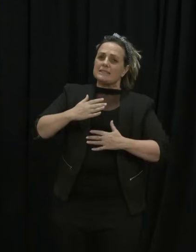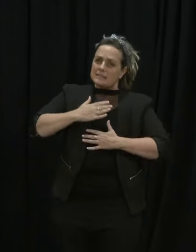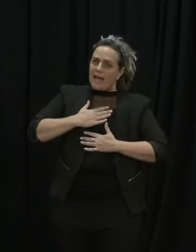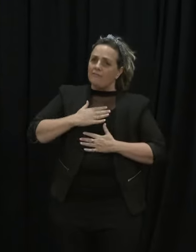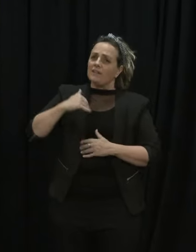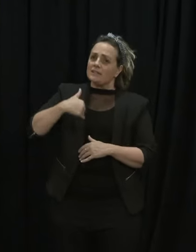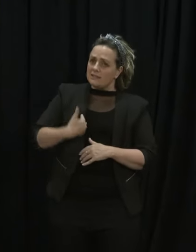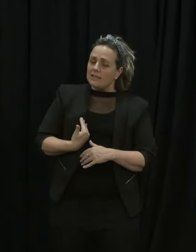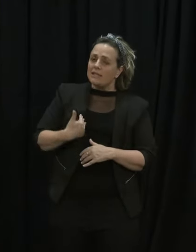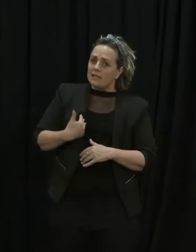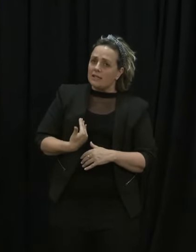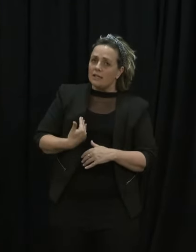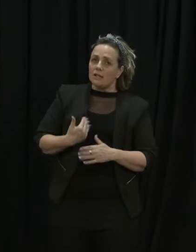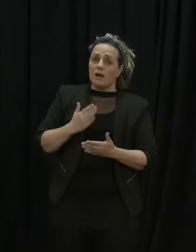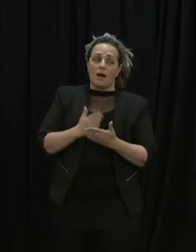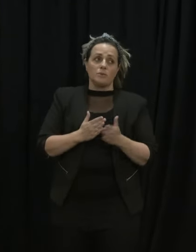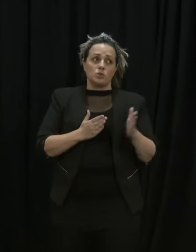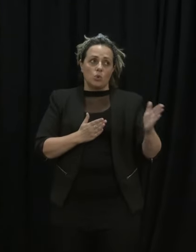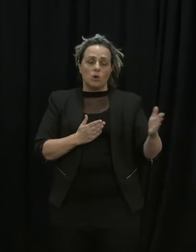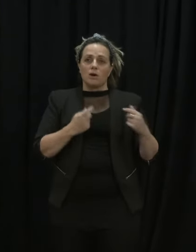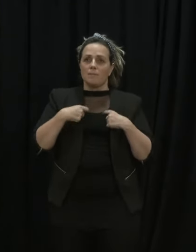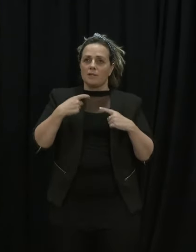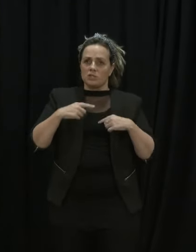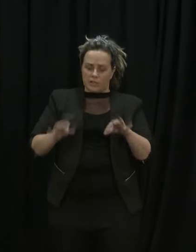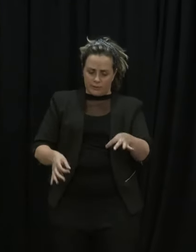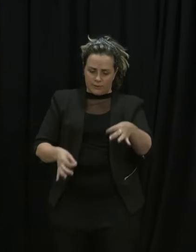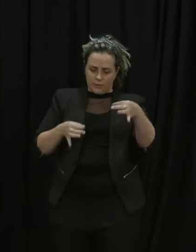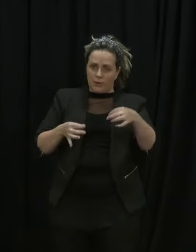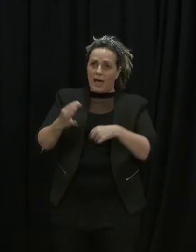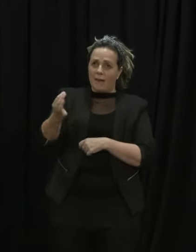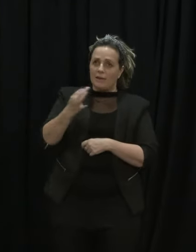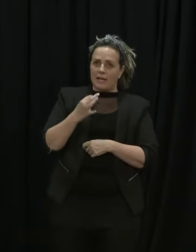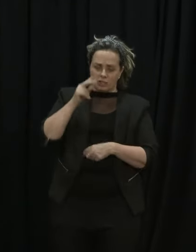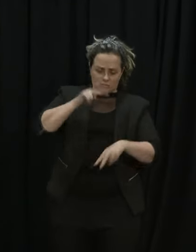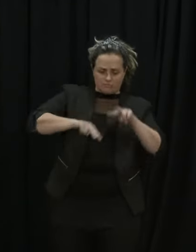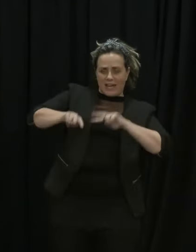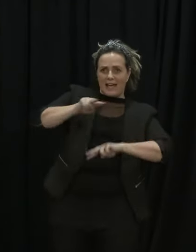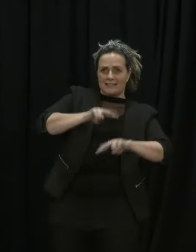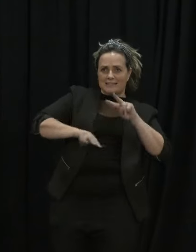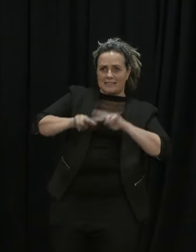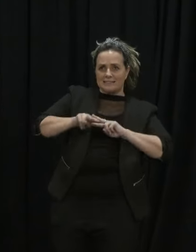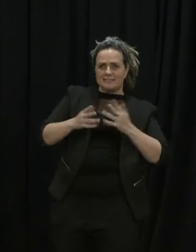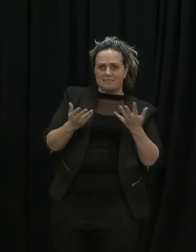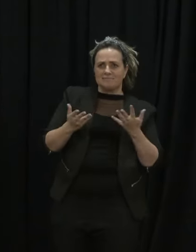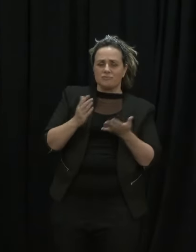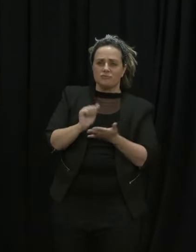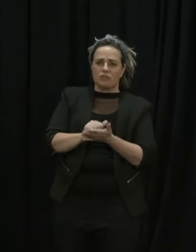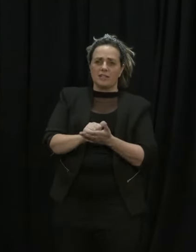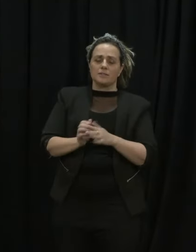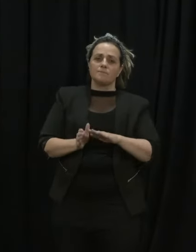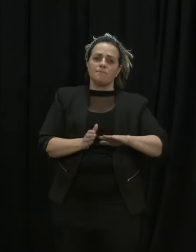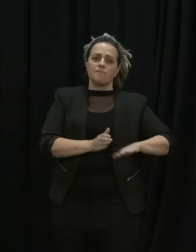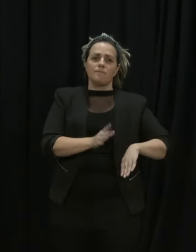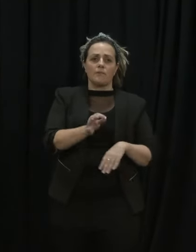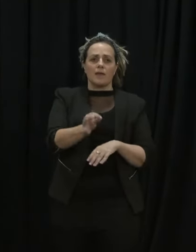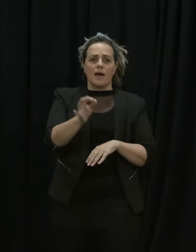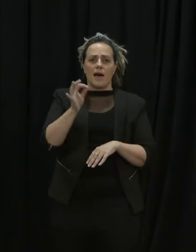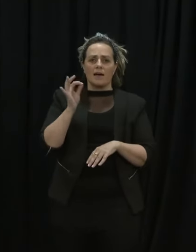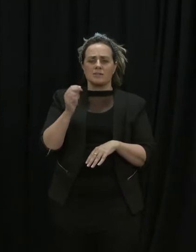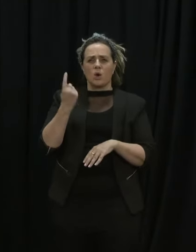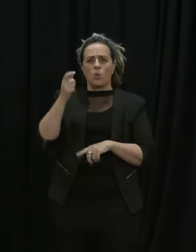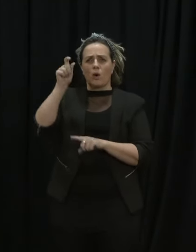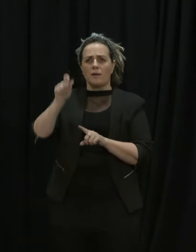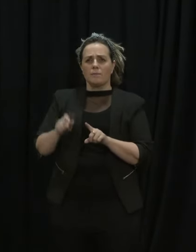and I'm sure the ministry and others would have been assessing any application that way Ben do you agree with the quite morbid suggestion